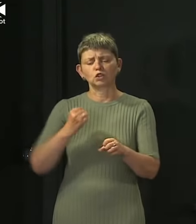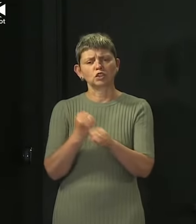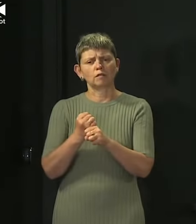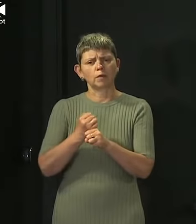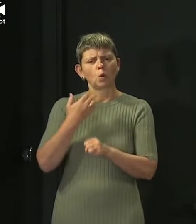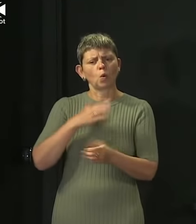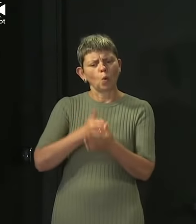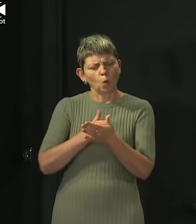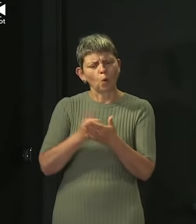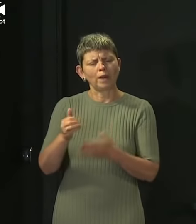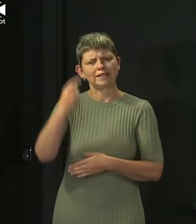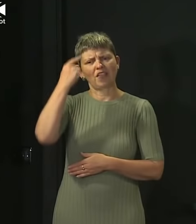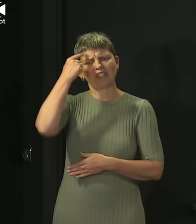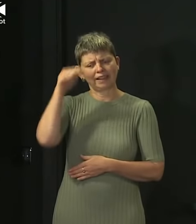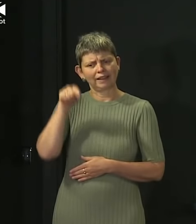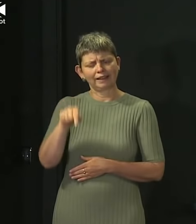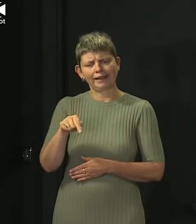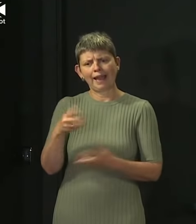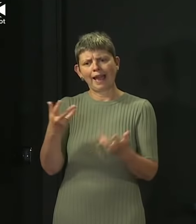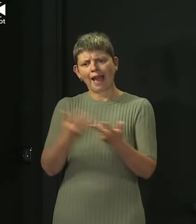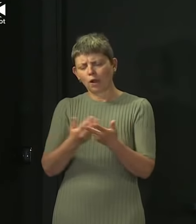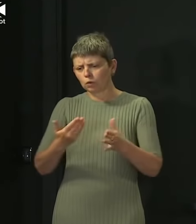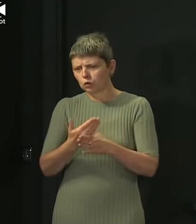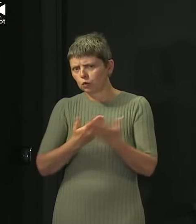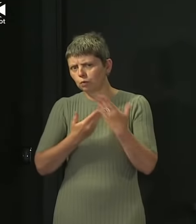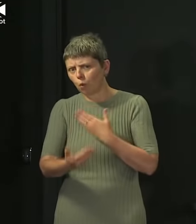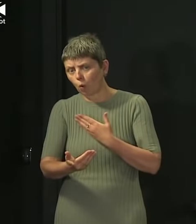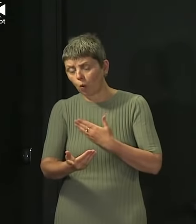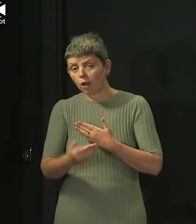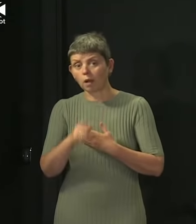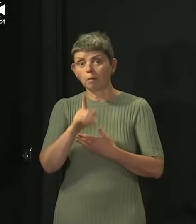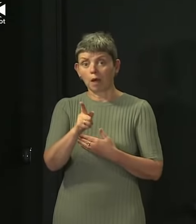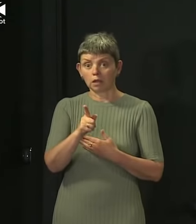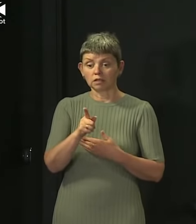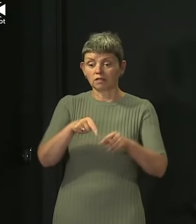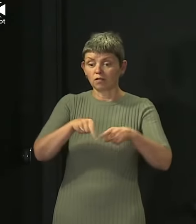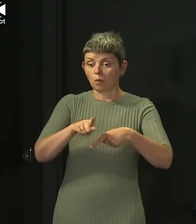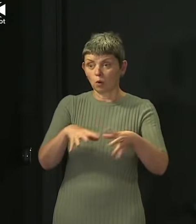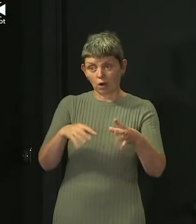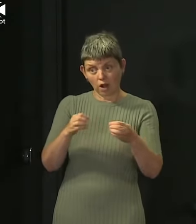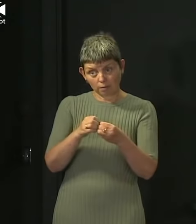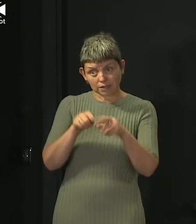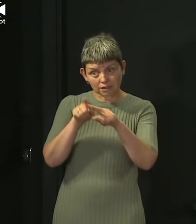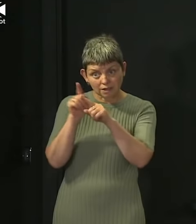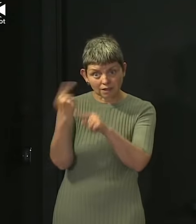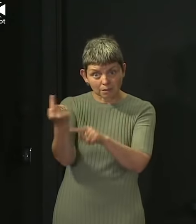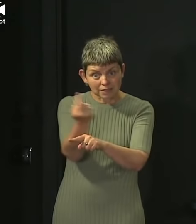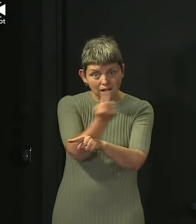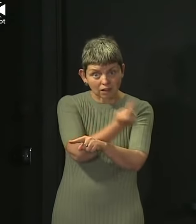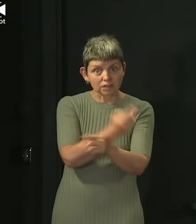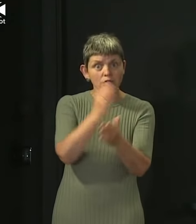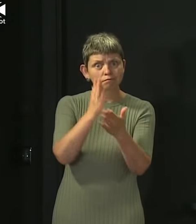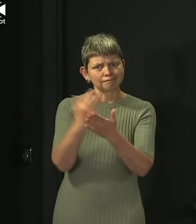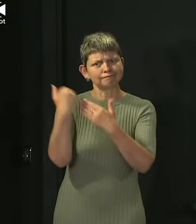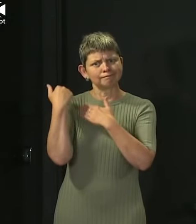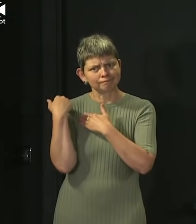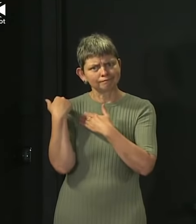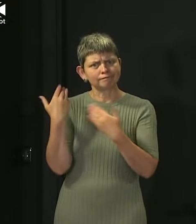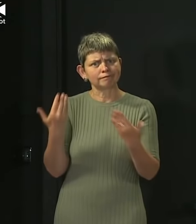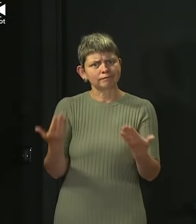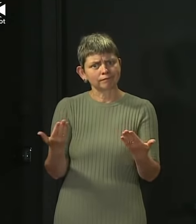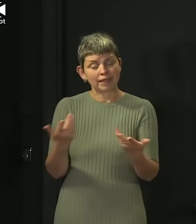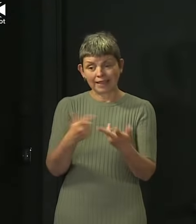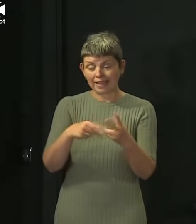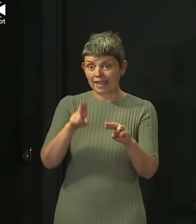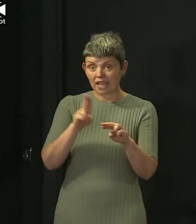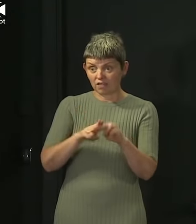can do. terms of sanctions on clubs, that is for the Football Authorities, and I would encourage them to think about how they approach that if